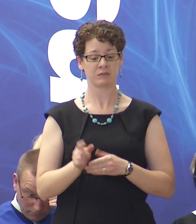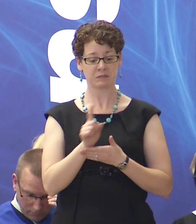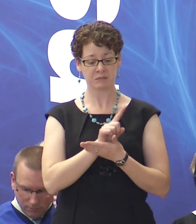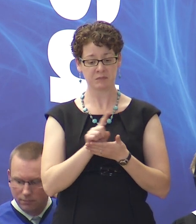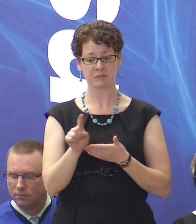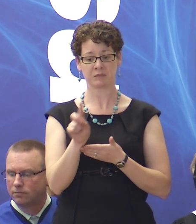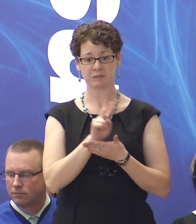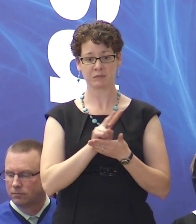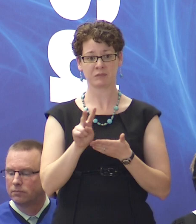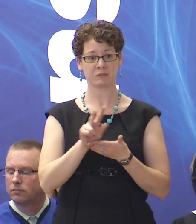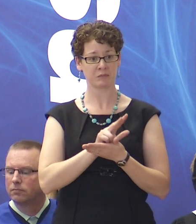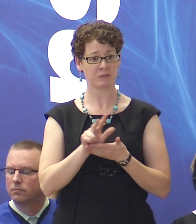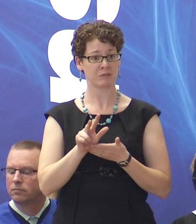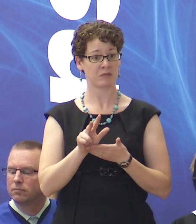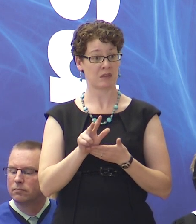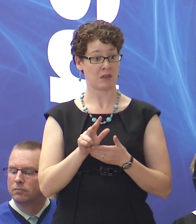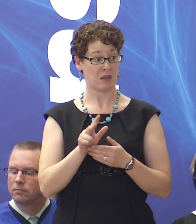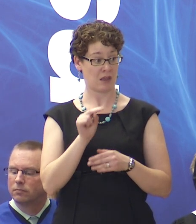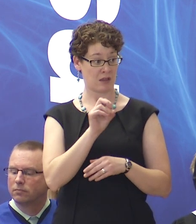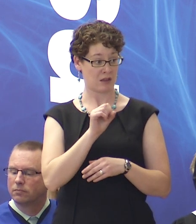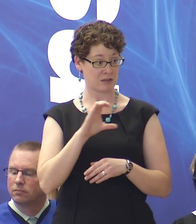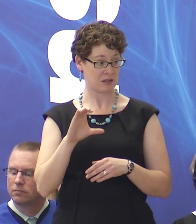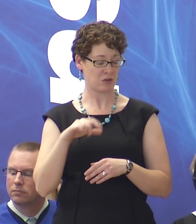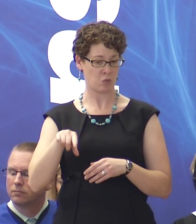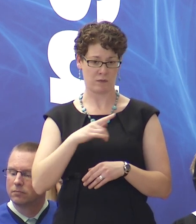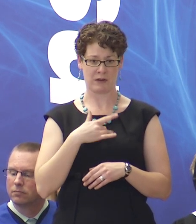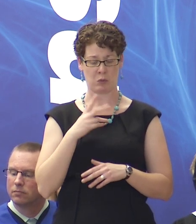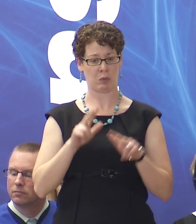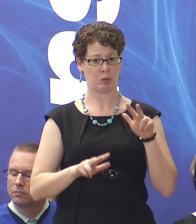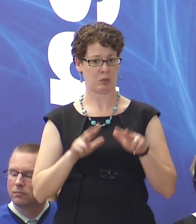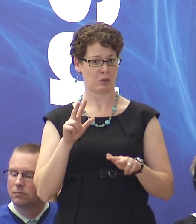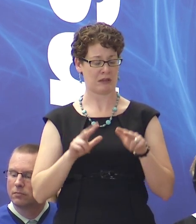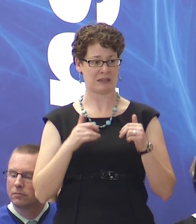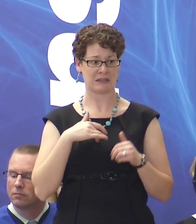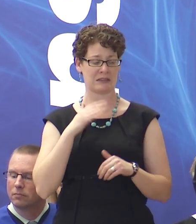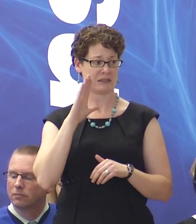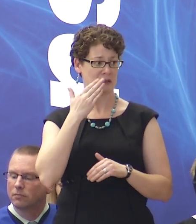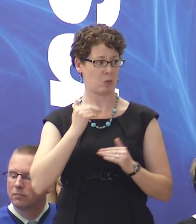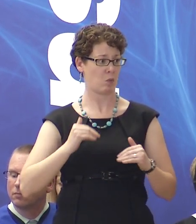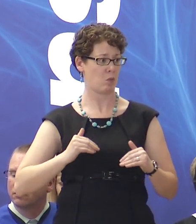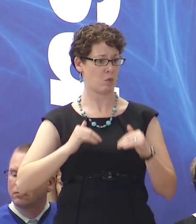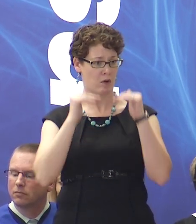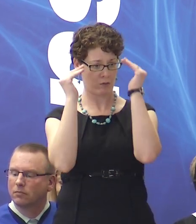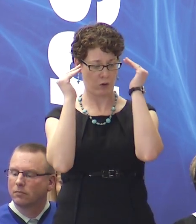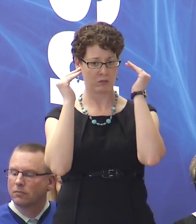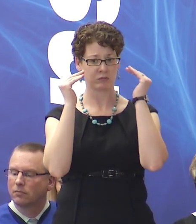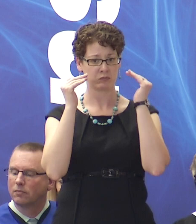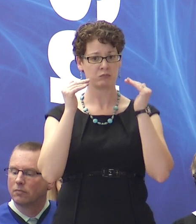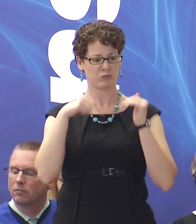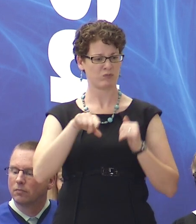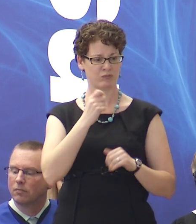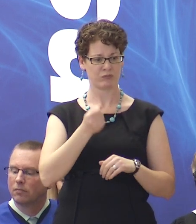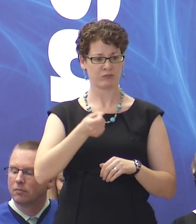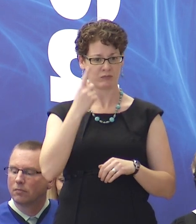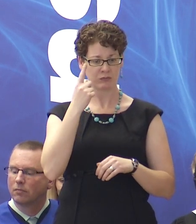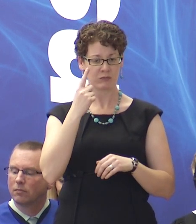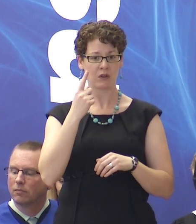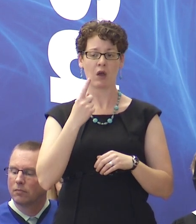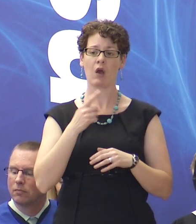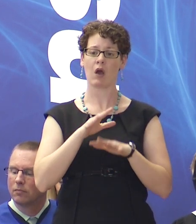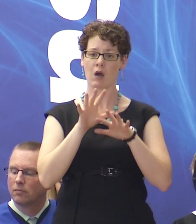at NSCC, like I'm sure everyone here can relate to, it seemed overwhelming, but everything gradually settled into routine